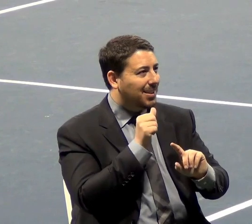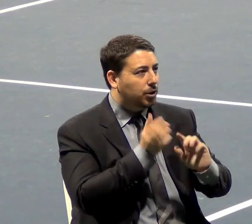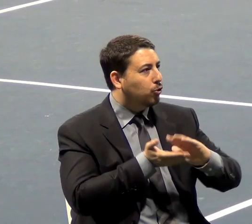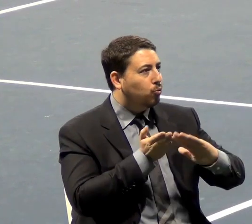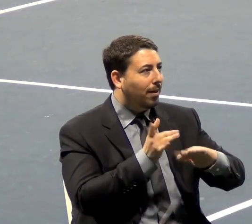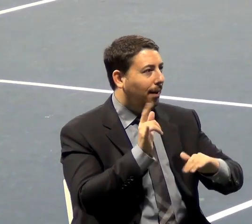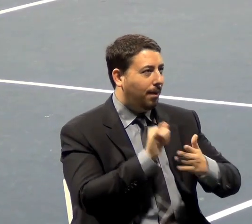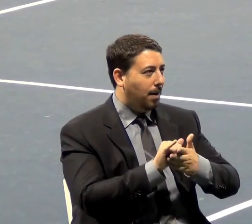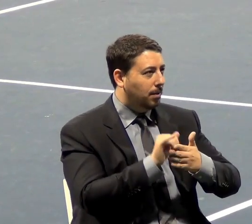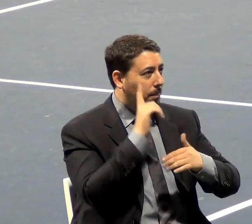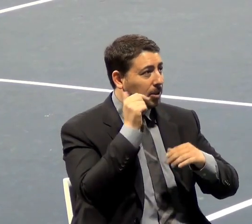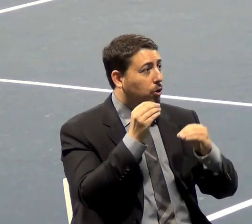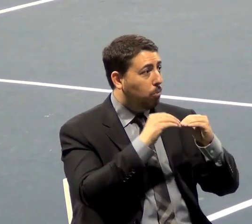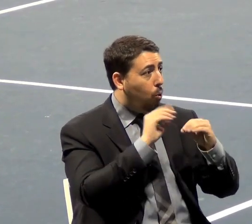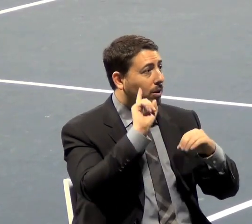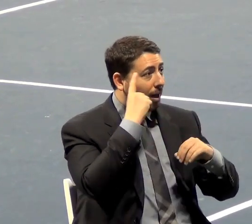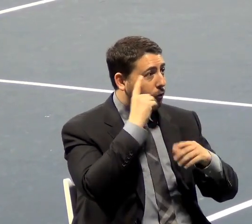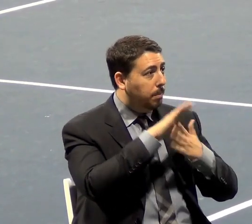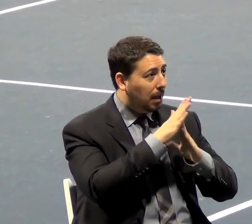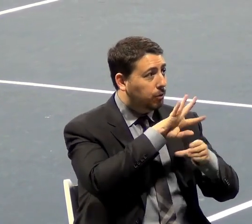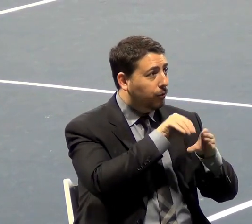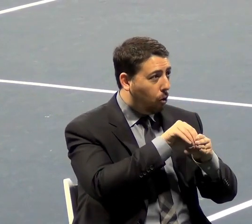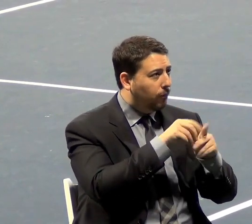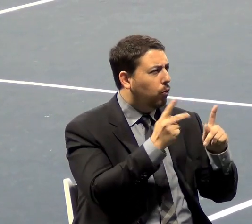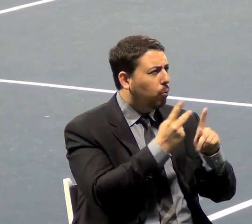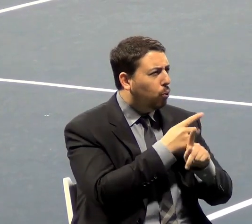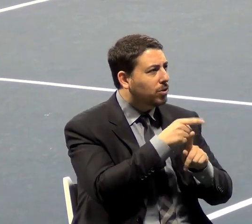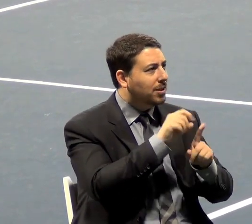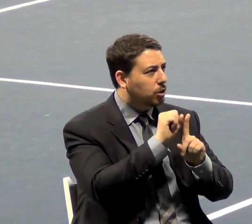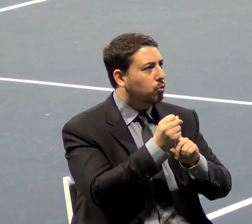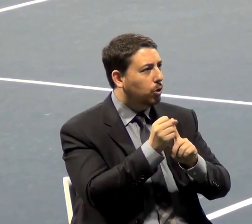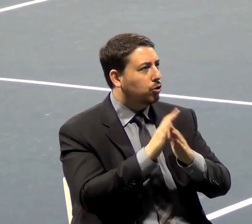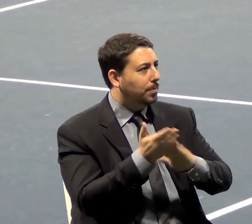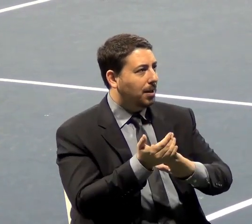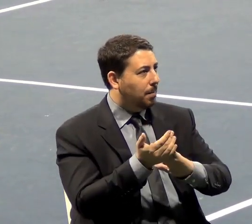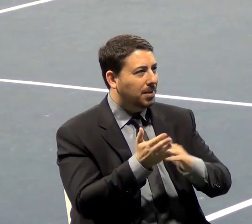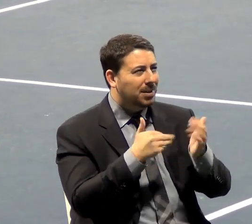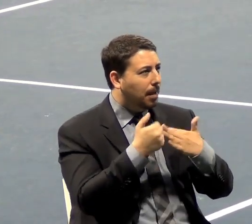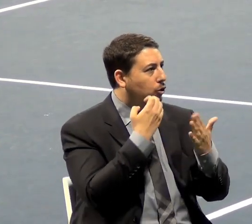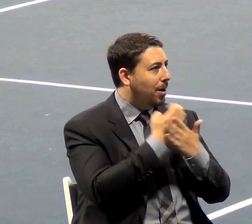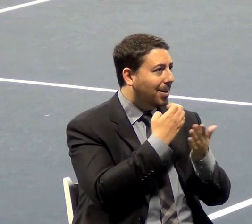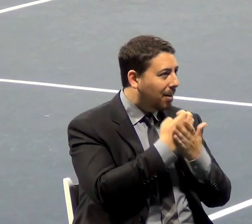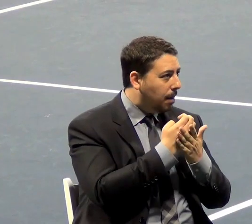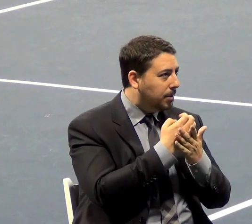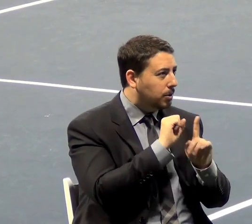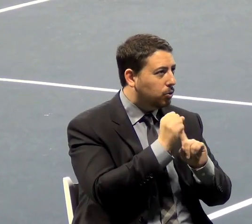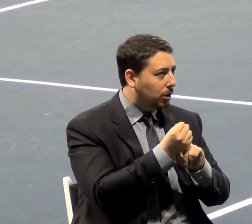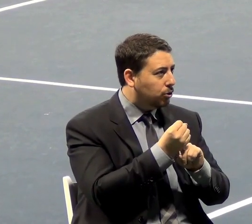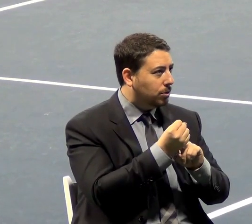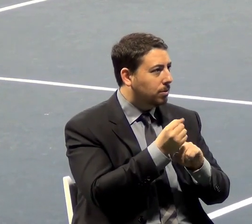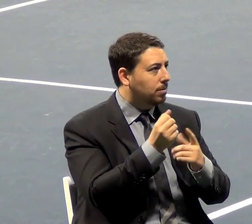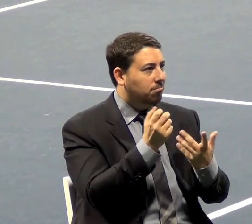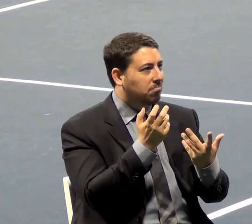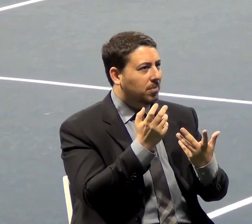because the more the government is involved, the worse those conditions get. Whether they're the economic conditions or look at what the